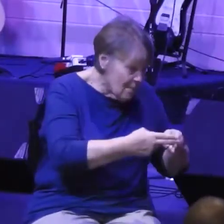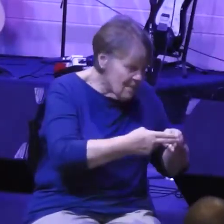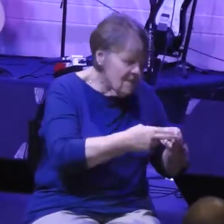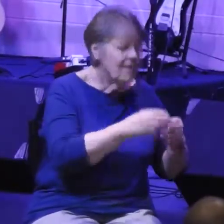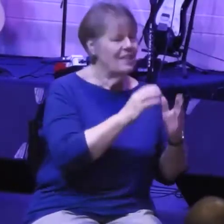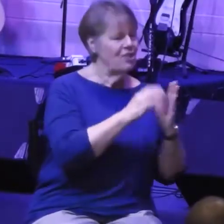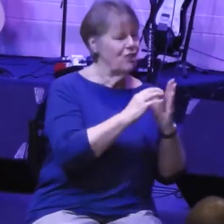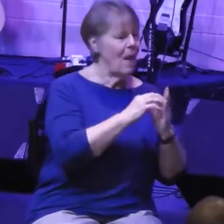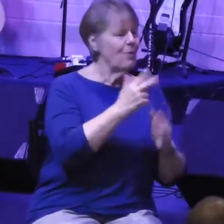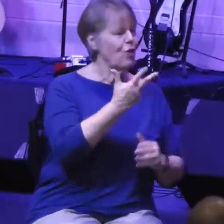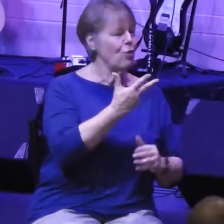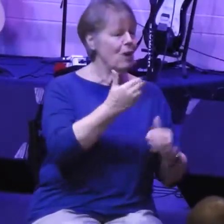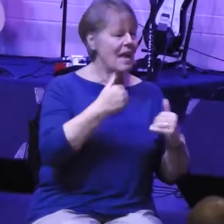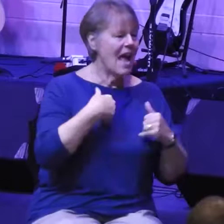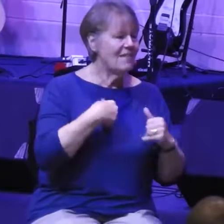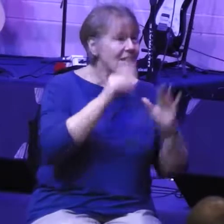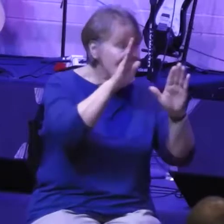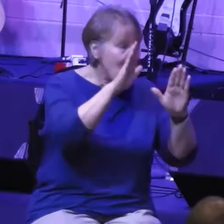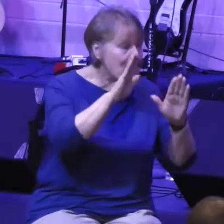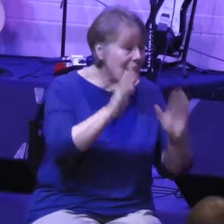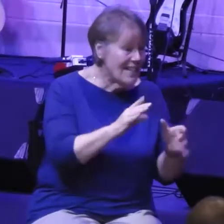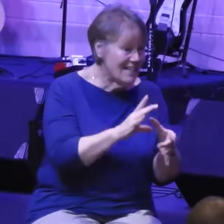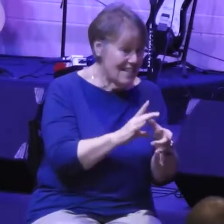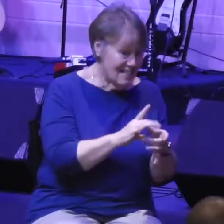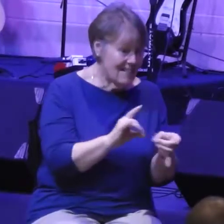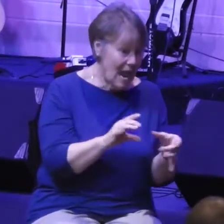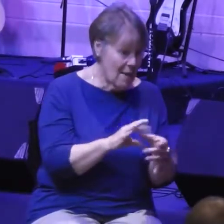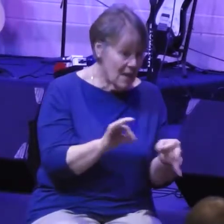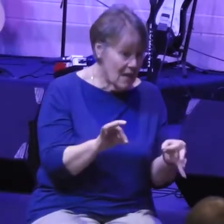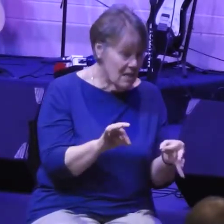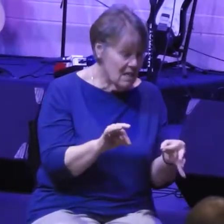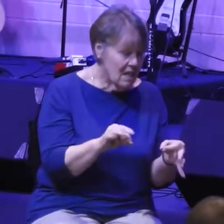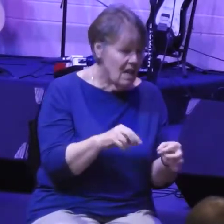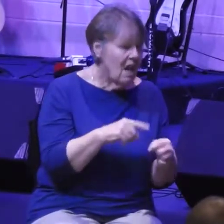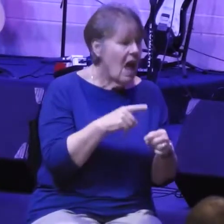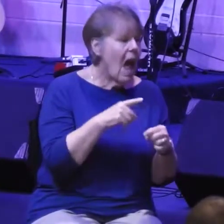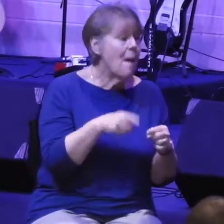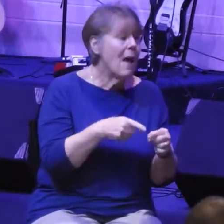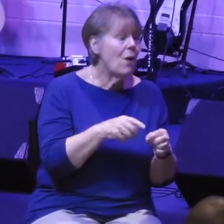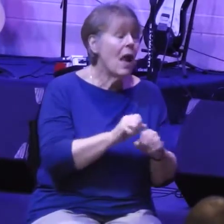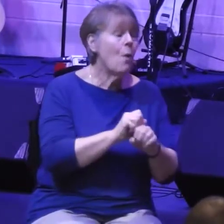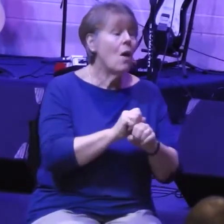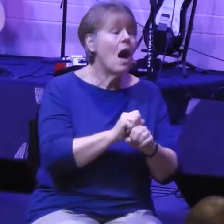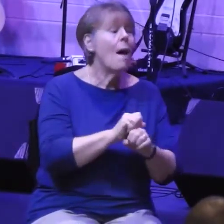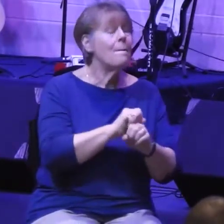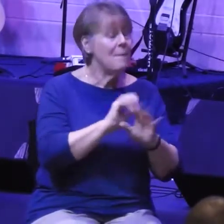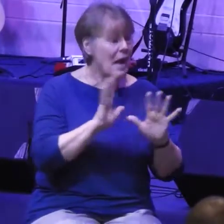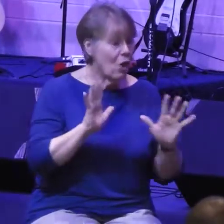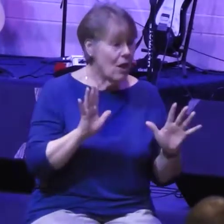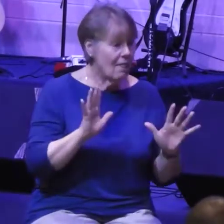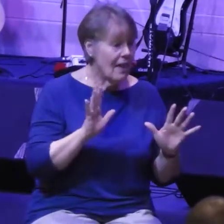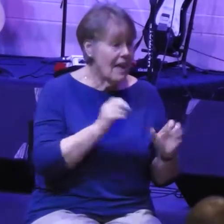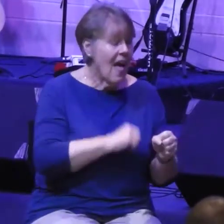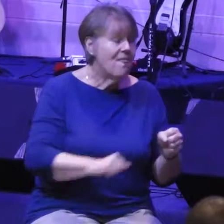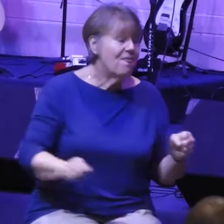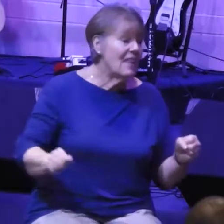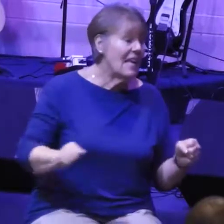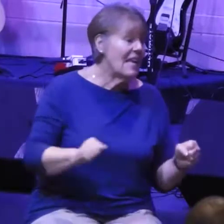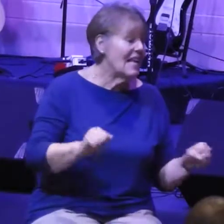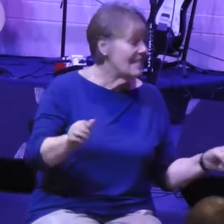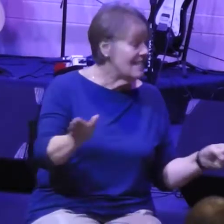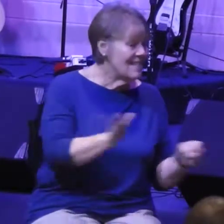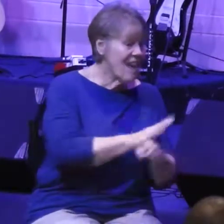incredible statement about how apparently the entire city was so